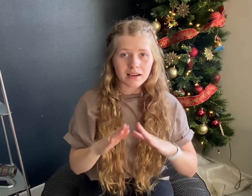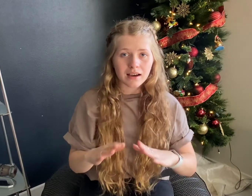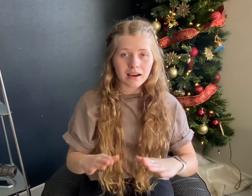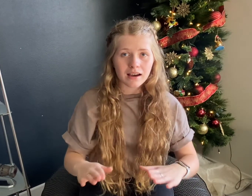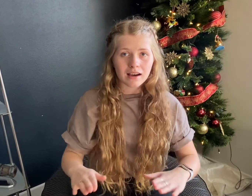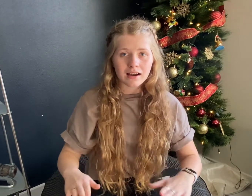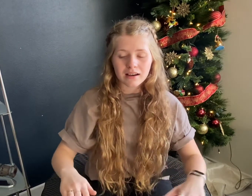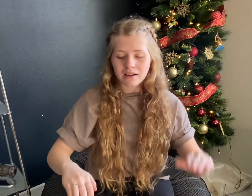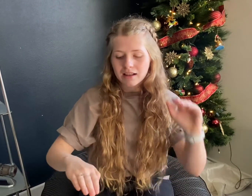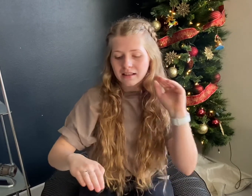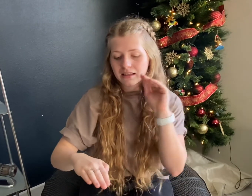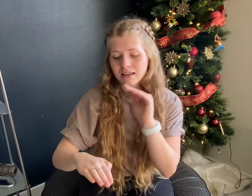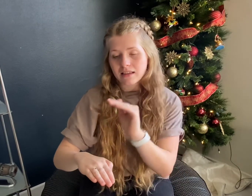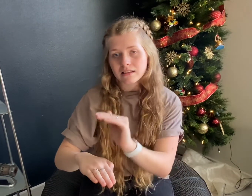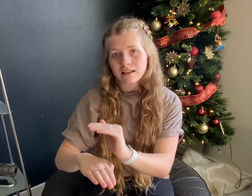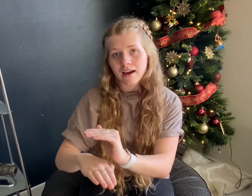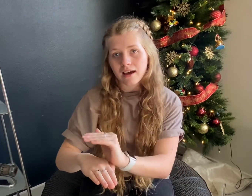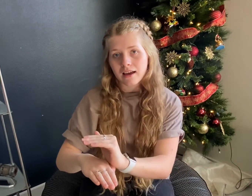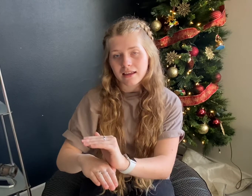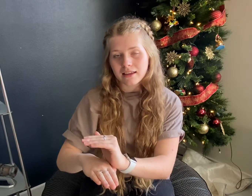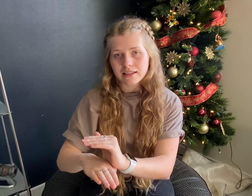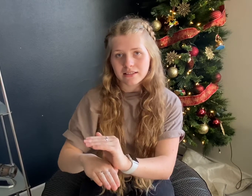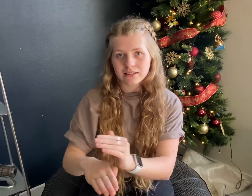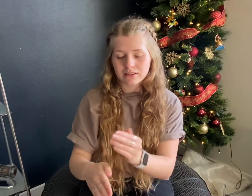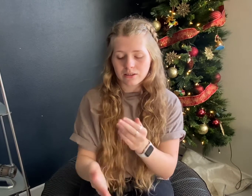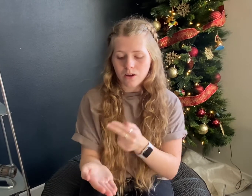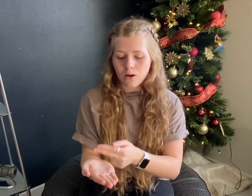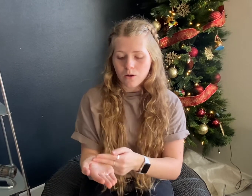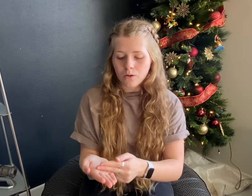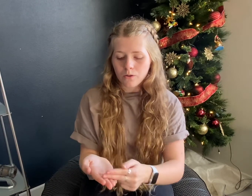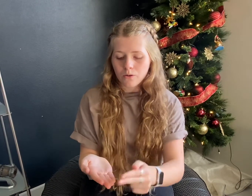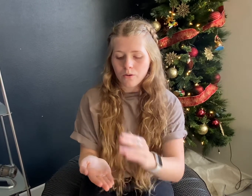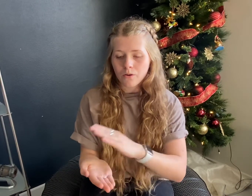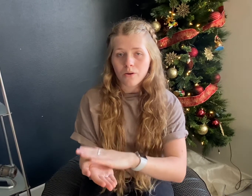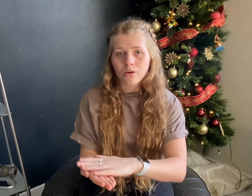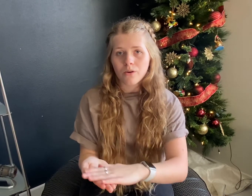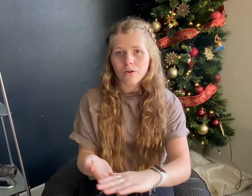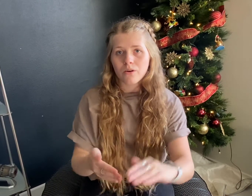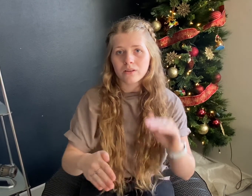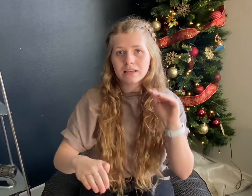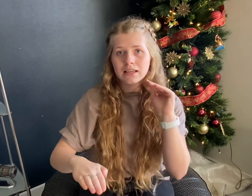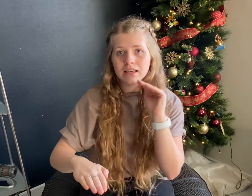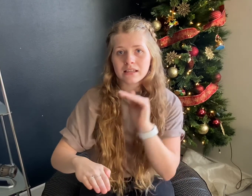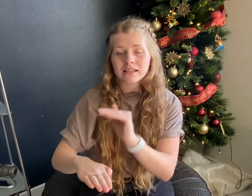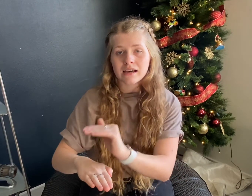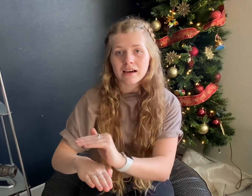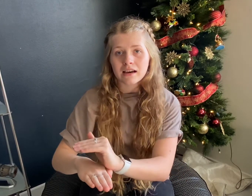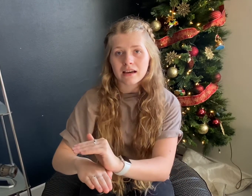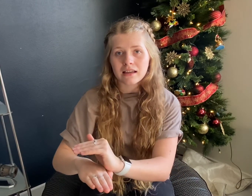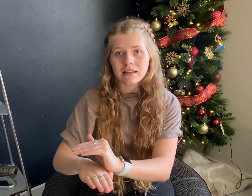Silent night, holy night,